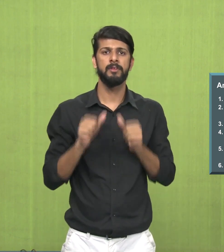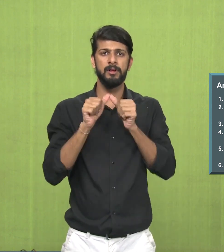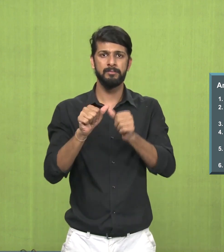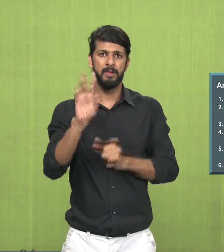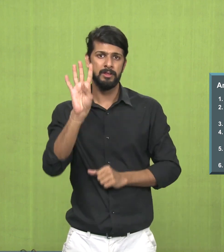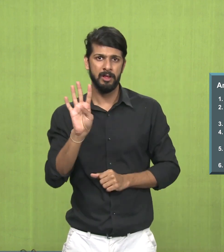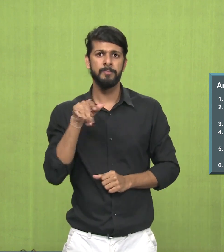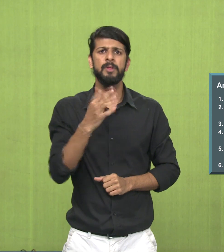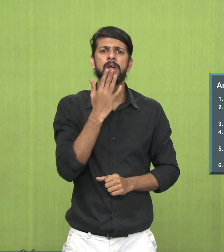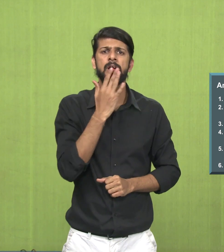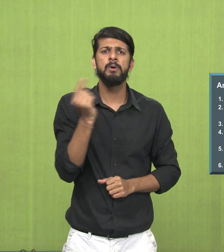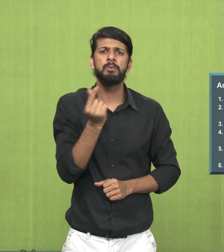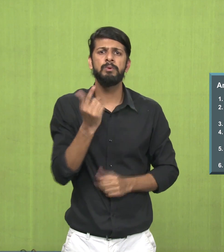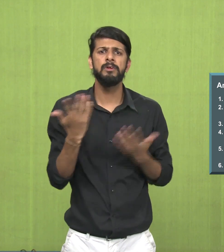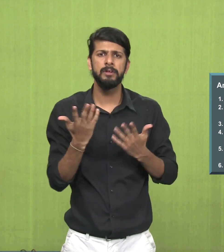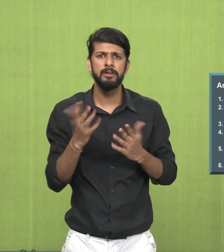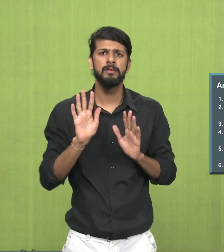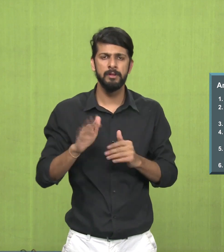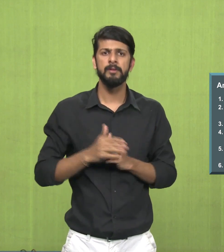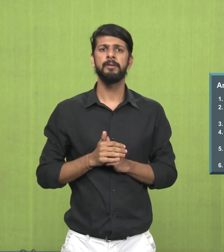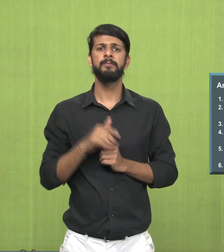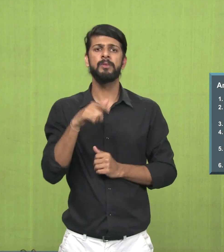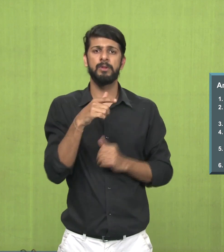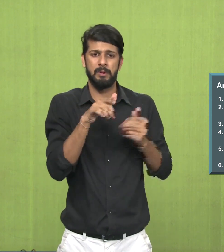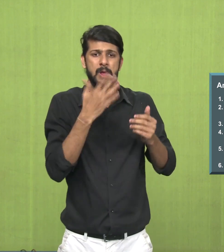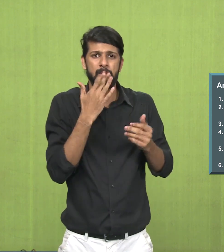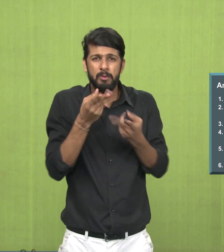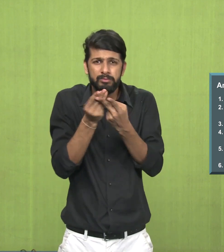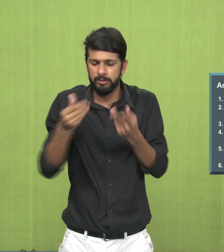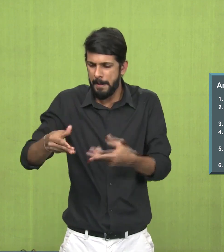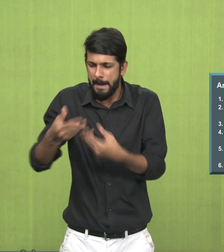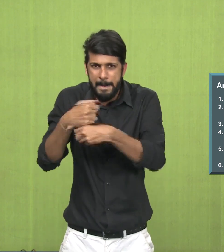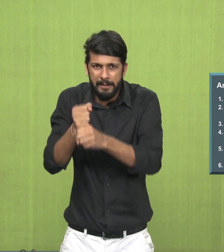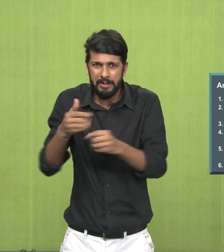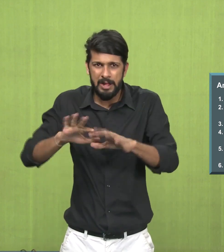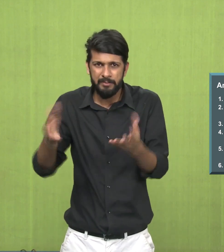Answer number 4, the colors used in this painting are mostly earth colors.